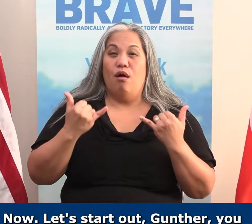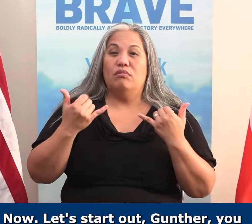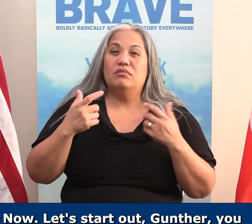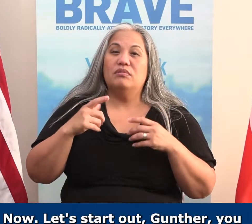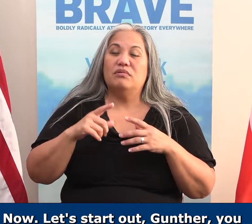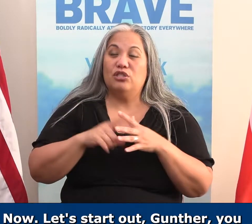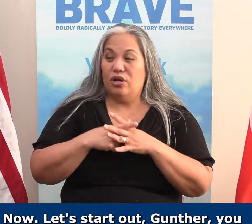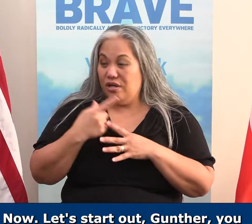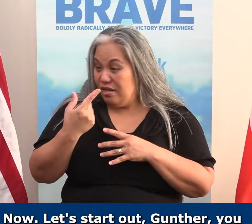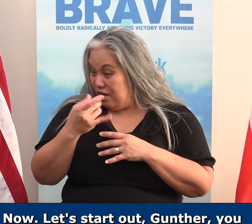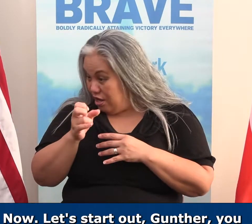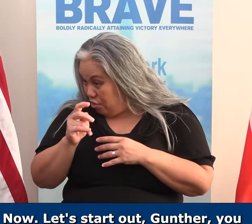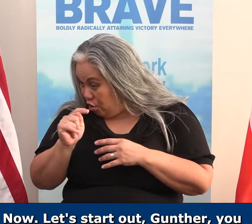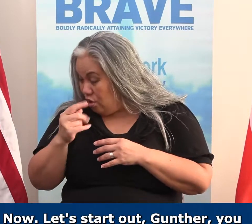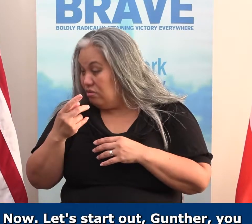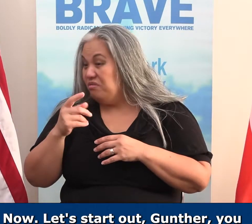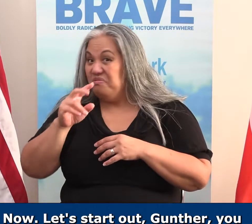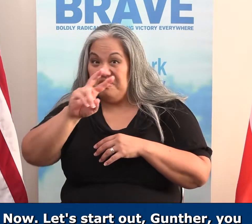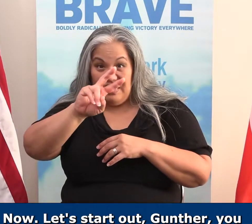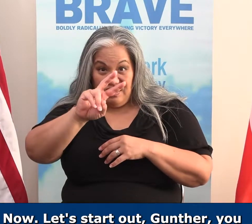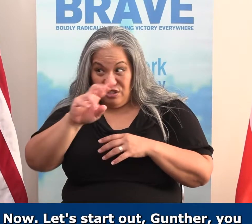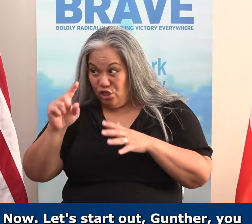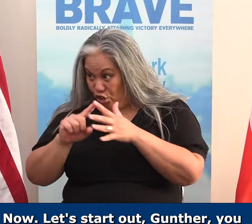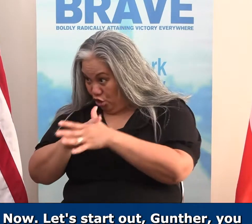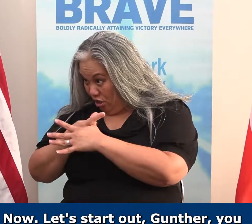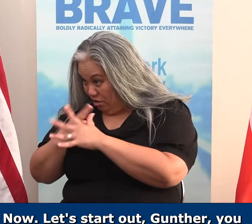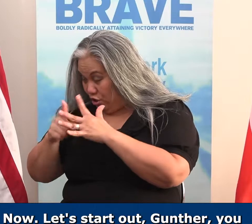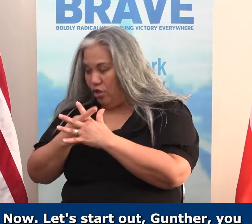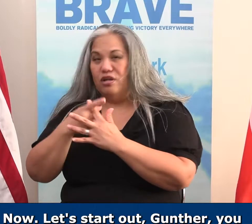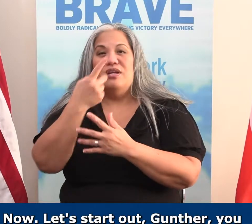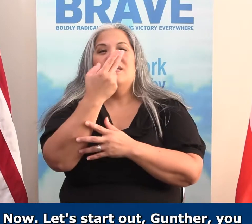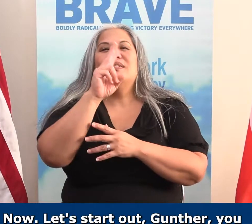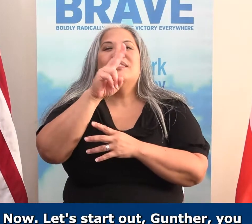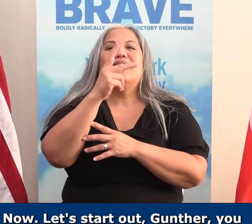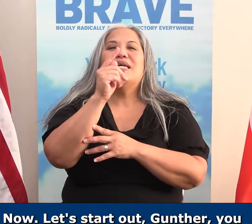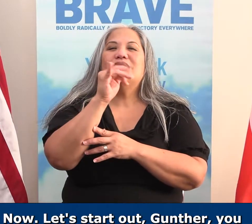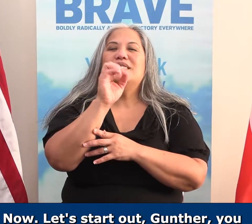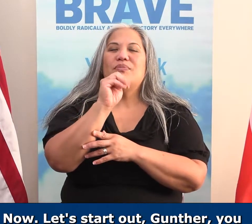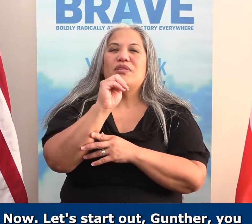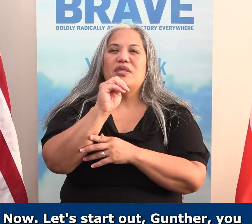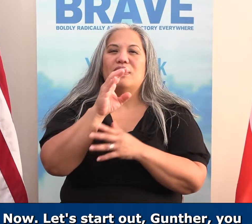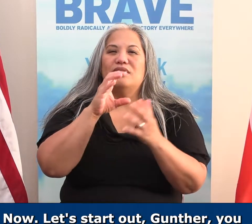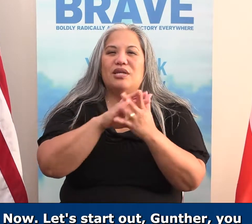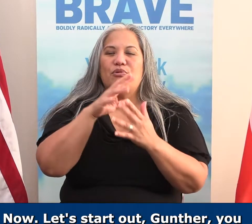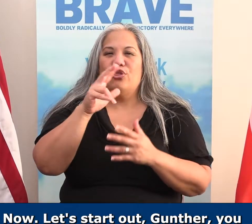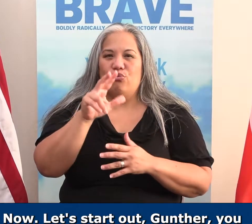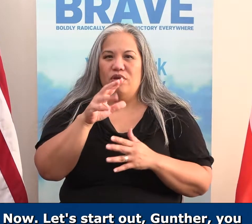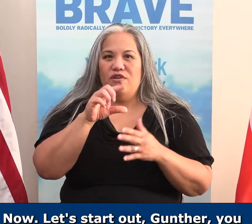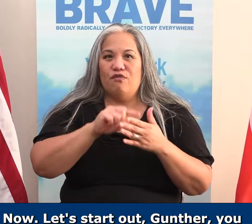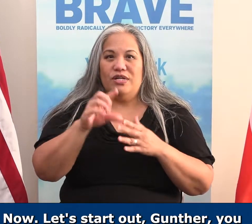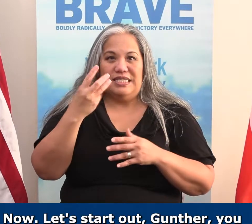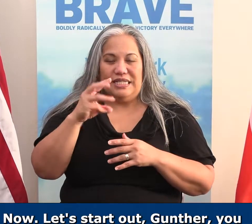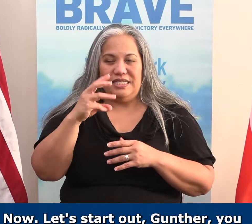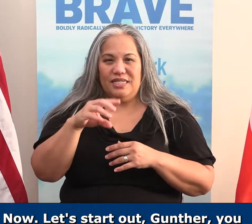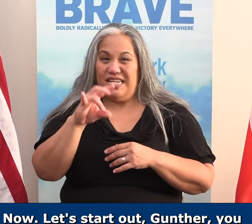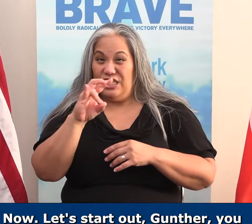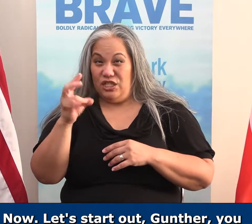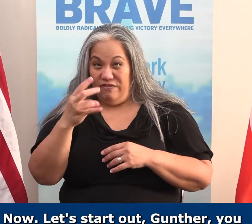let's start out. Gunther, you won't get the first one. 2 Timothy, chapter 3, verses 16 and 17.